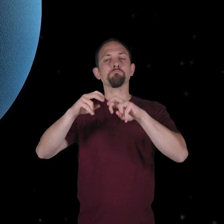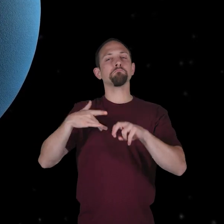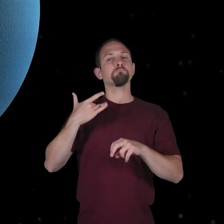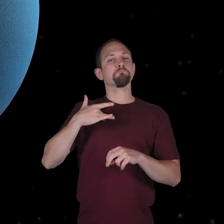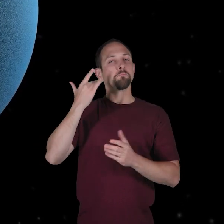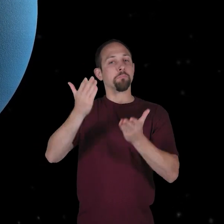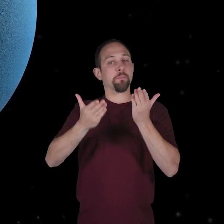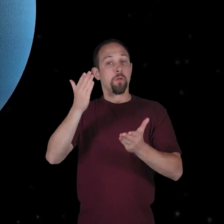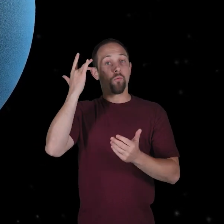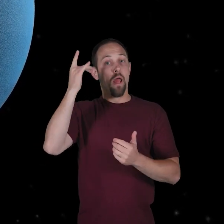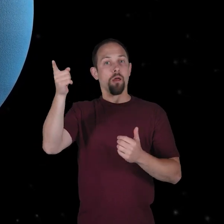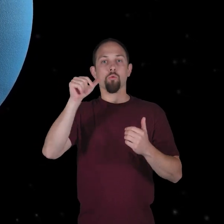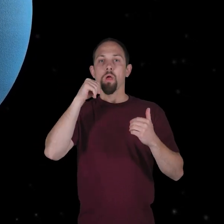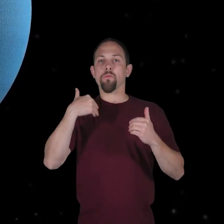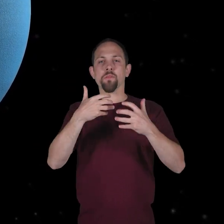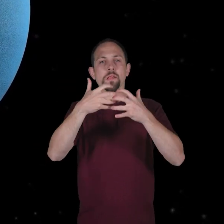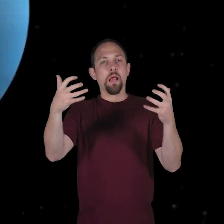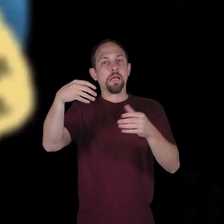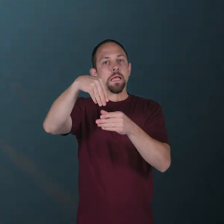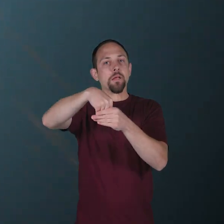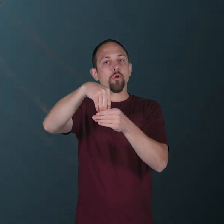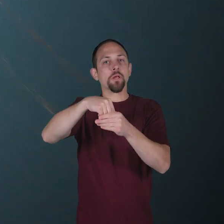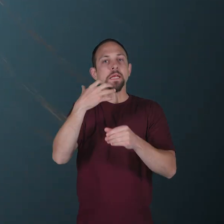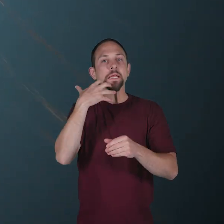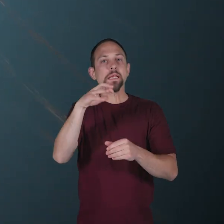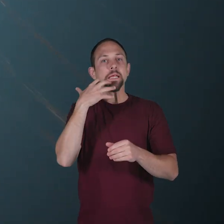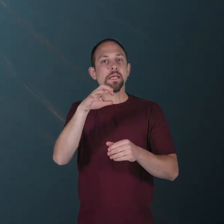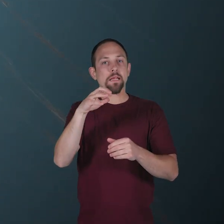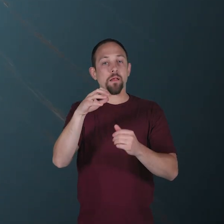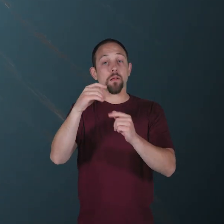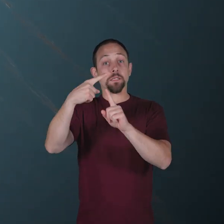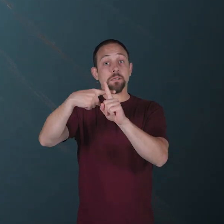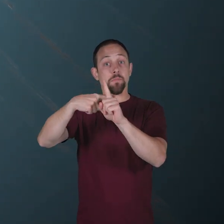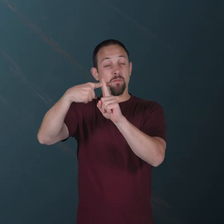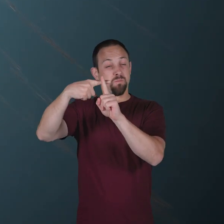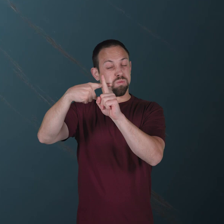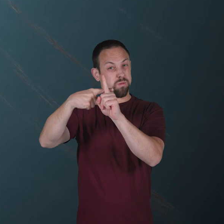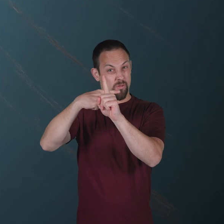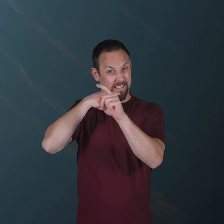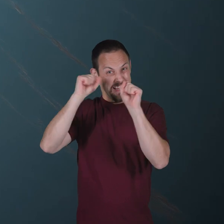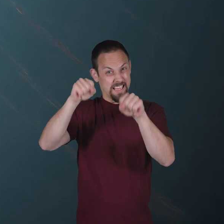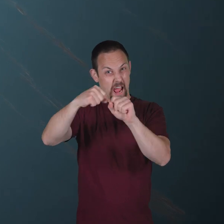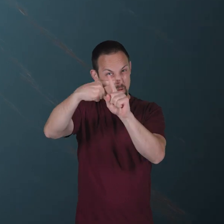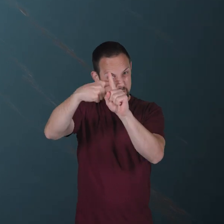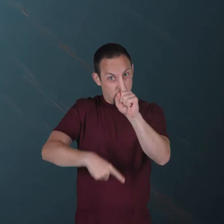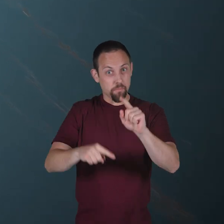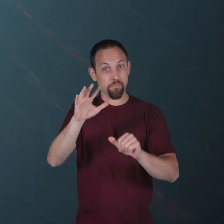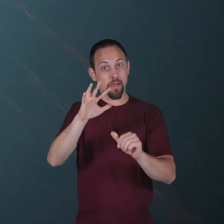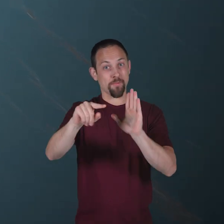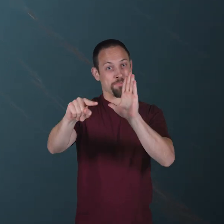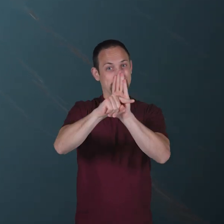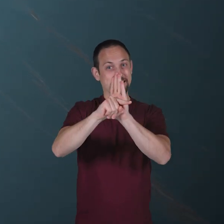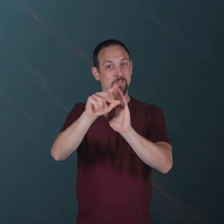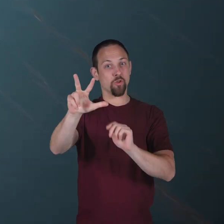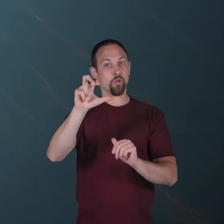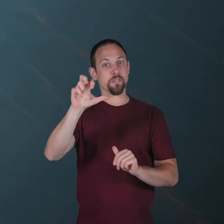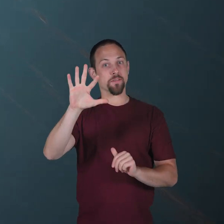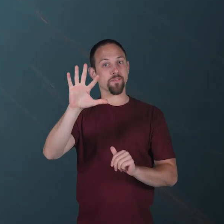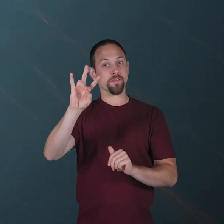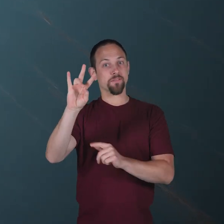does not have a lot of internal heat. And with temperatures that can drop to around negative 357 degrees Fahrenheit,